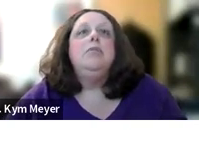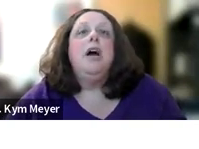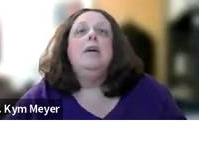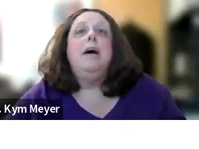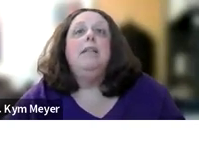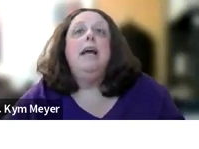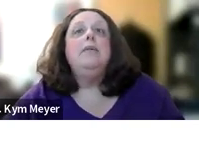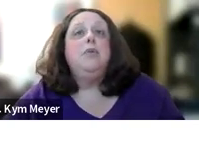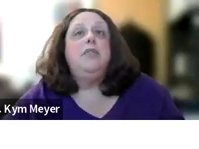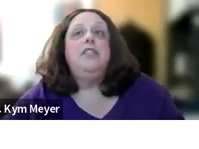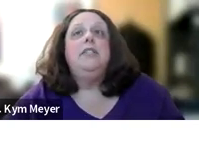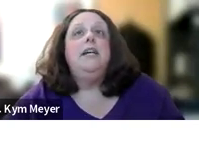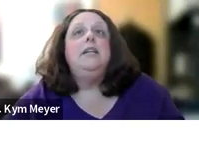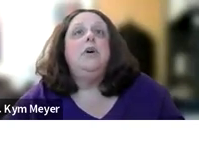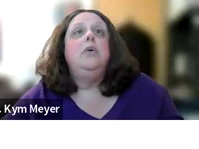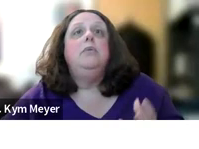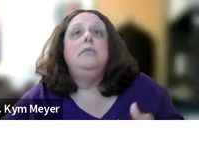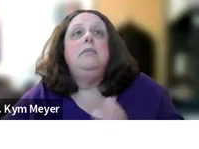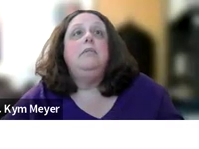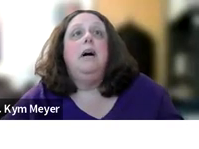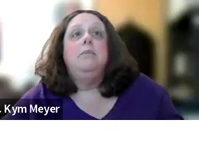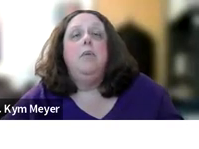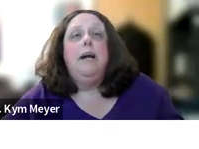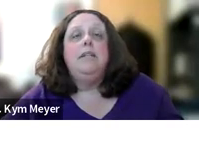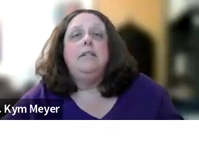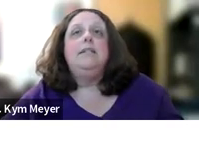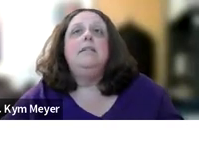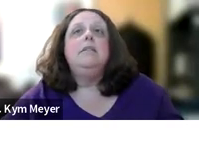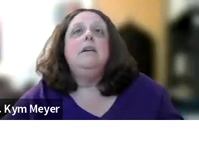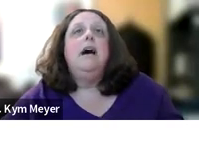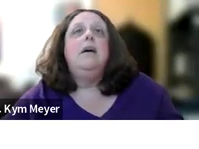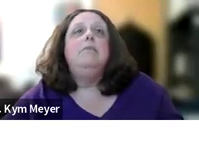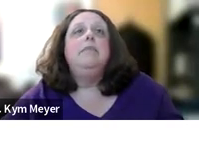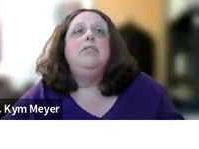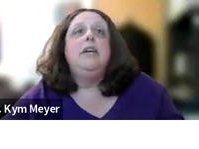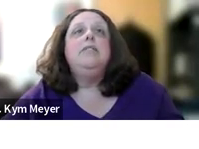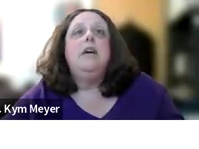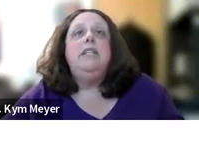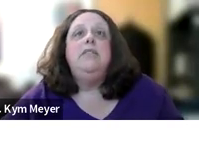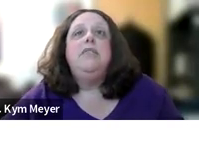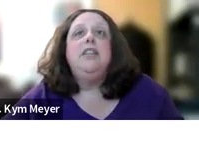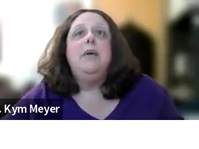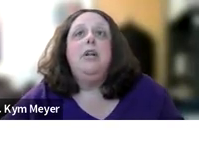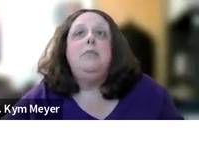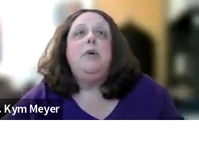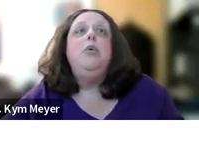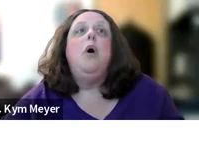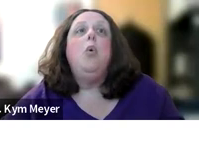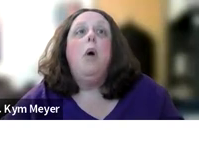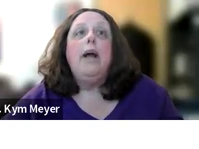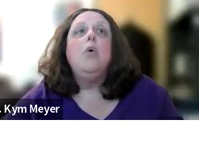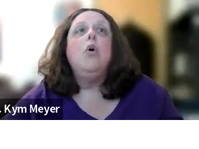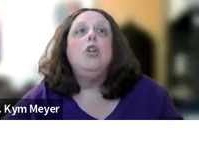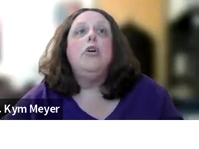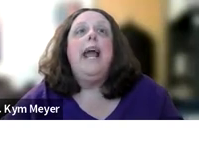When we're talking about language proficiency. So, um, going back to the sentence, um, the child does not receive sufficient language input to